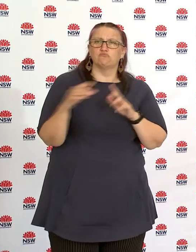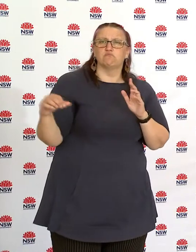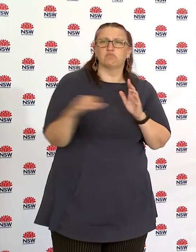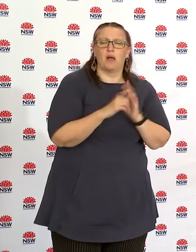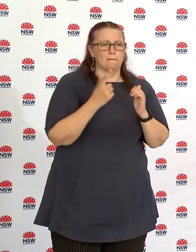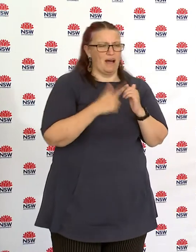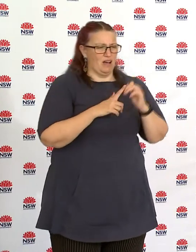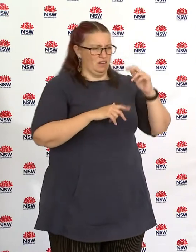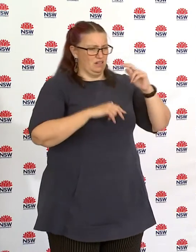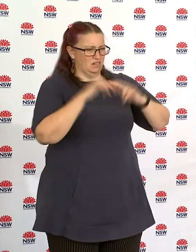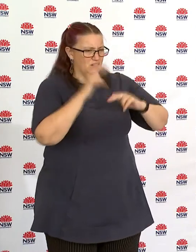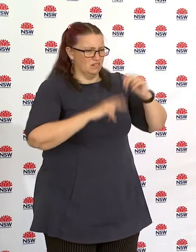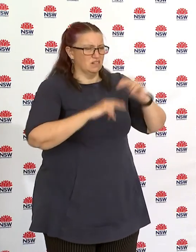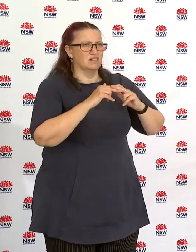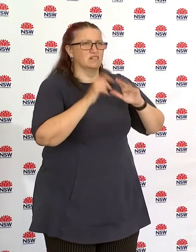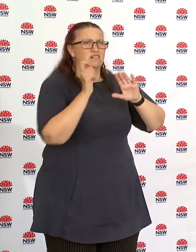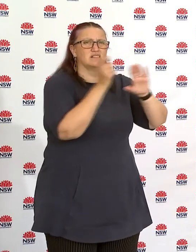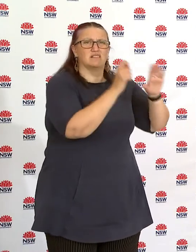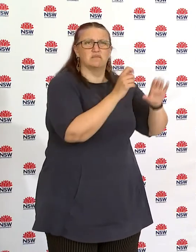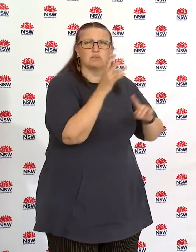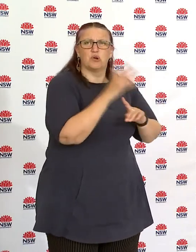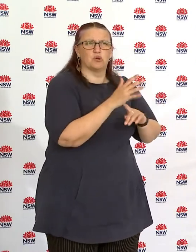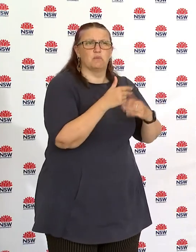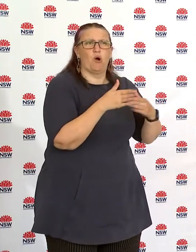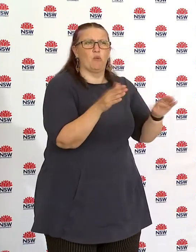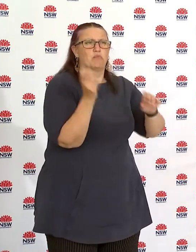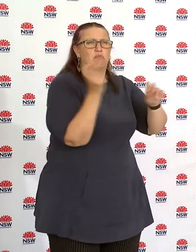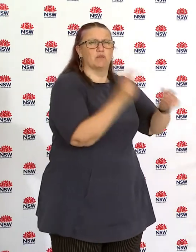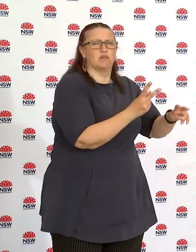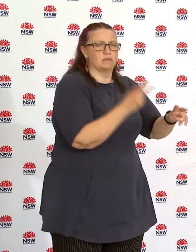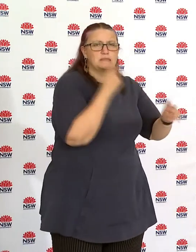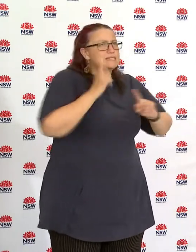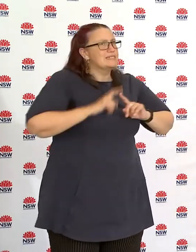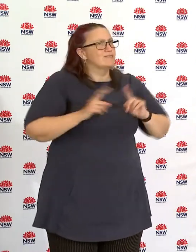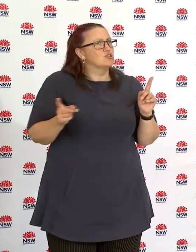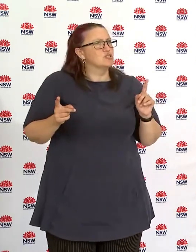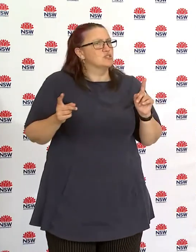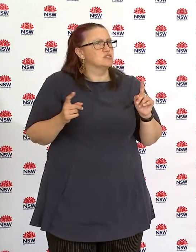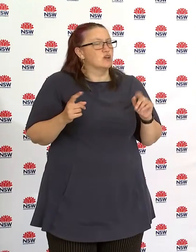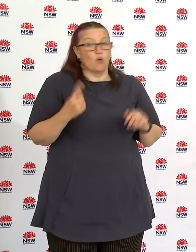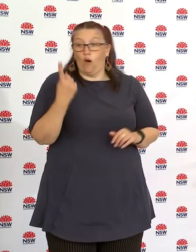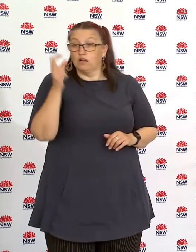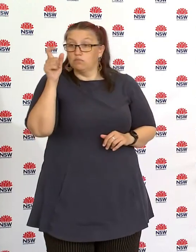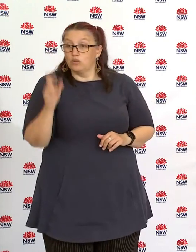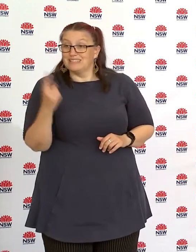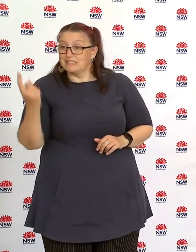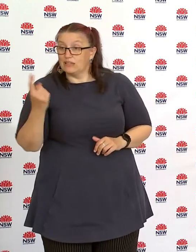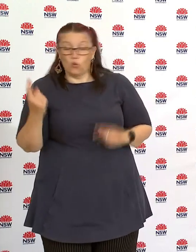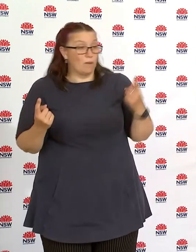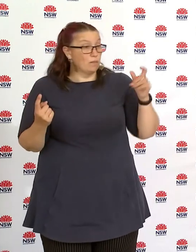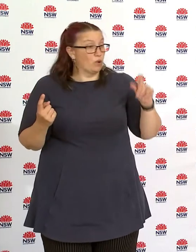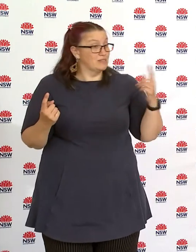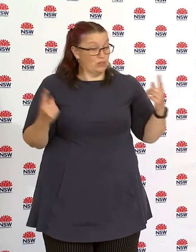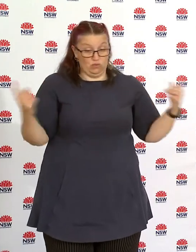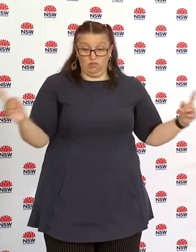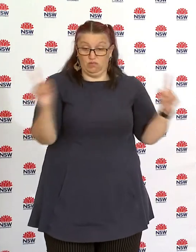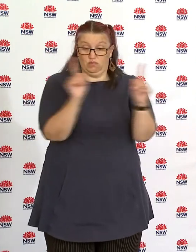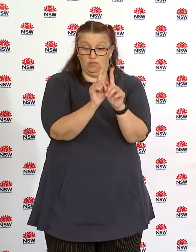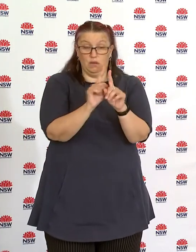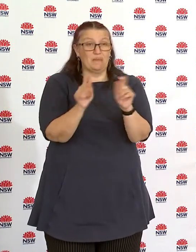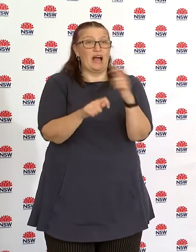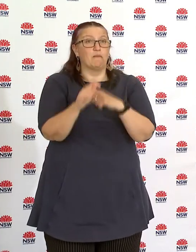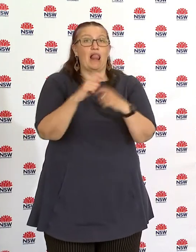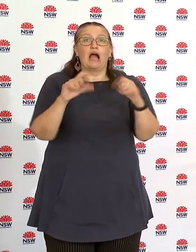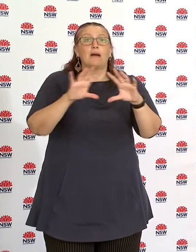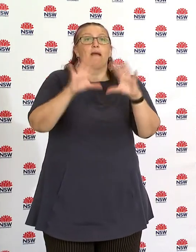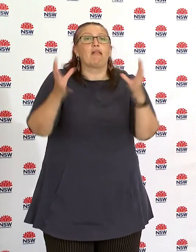there's a range of um settings that have been put in put in place